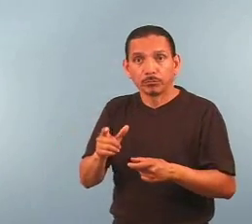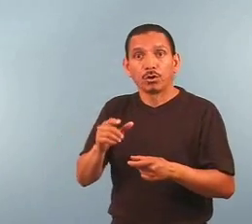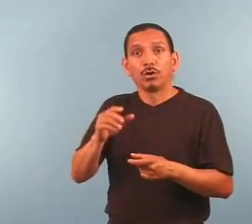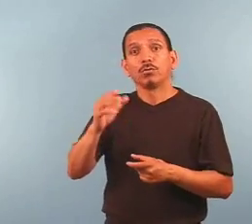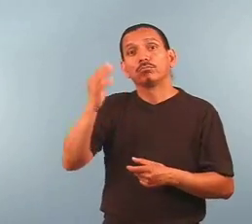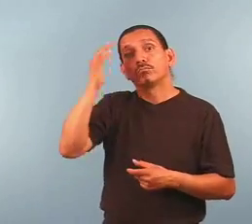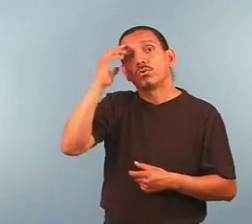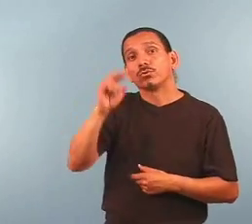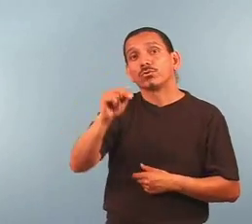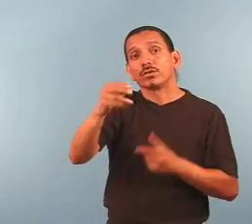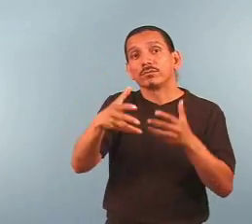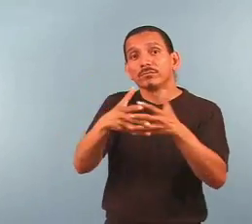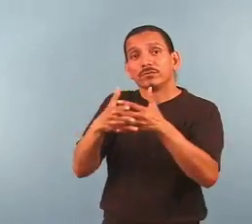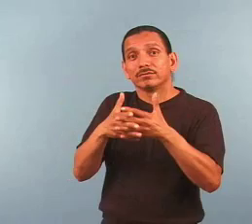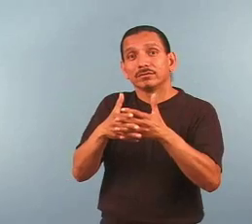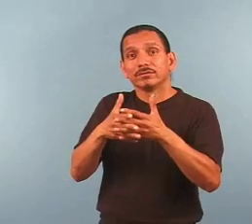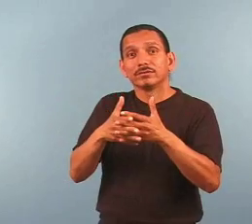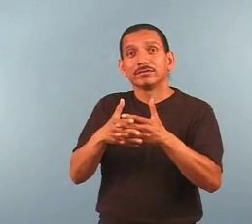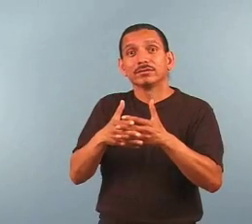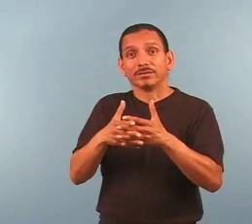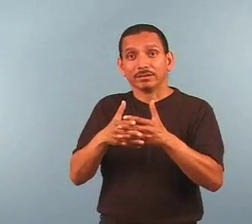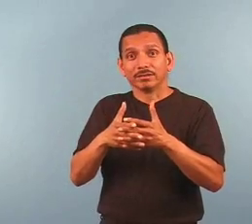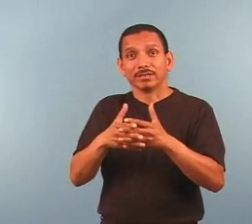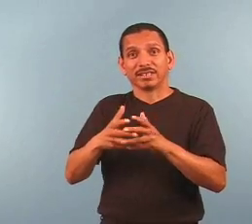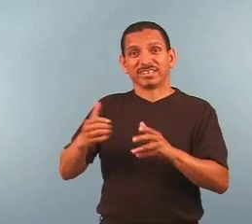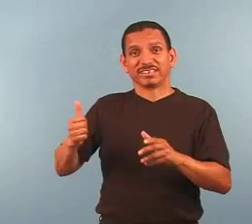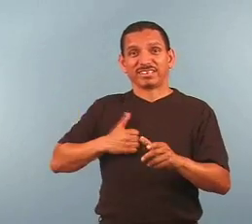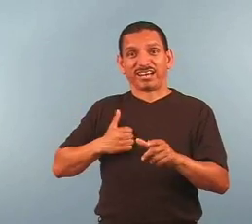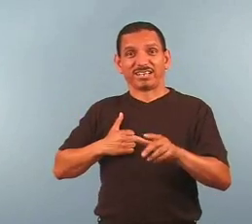Size of North America Size